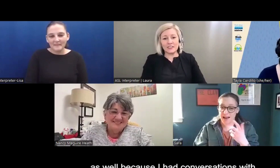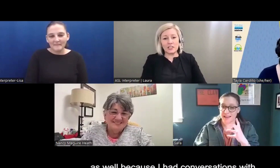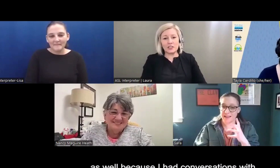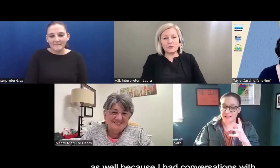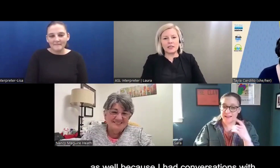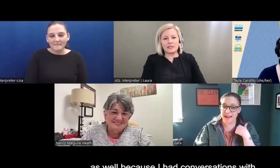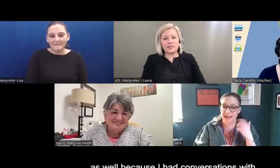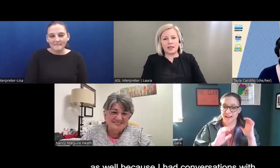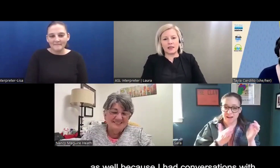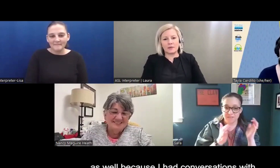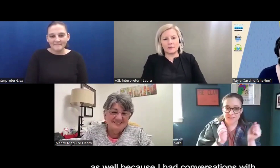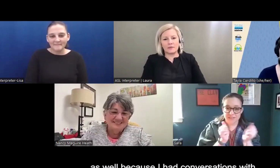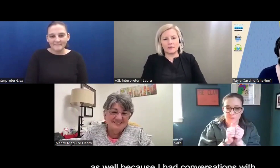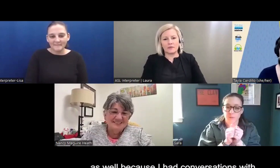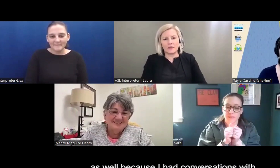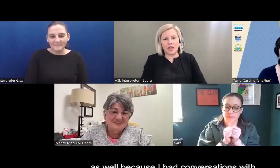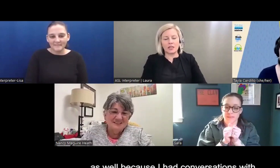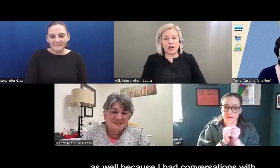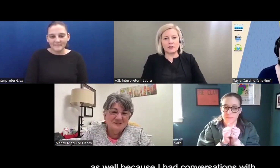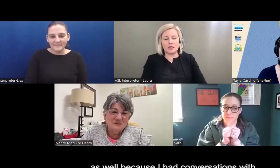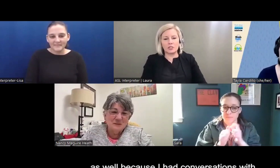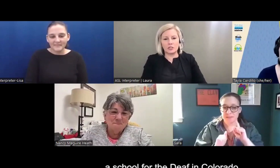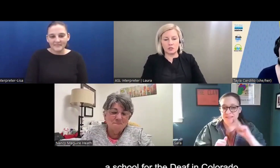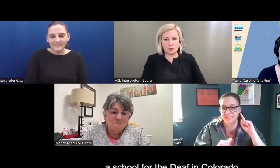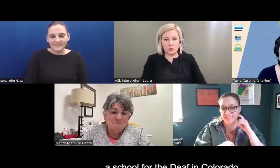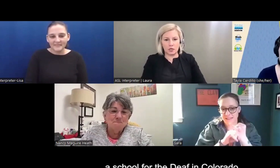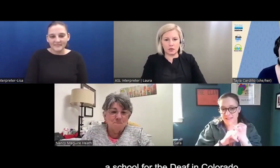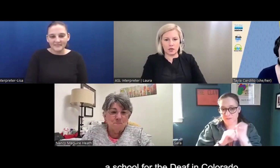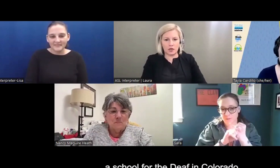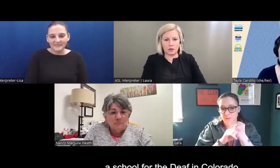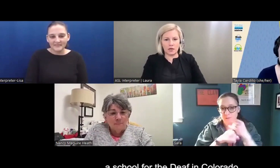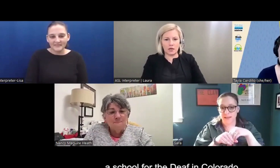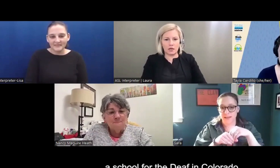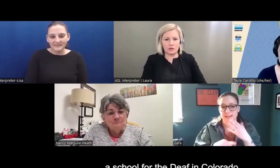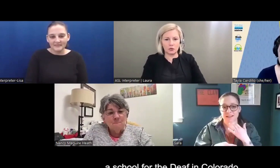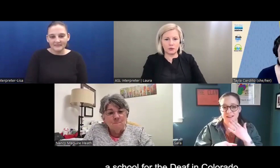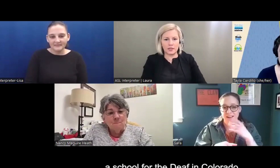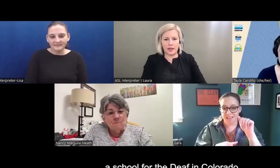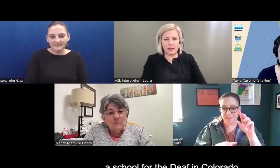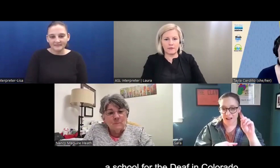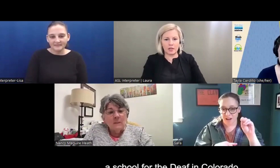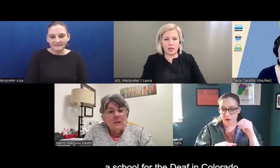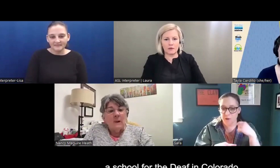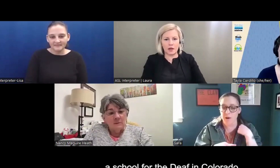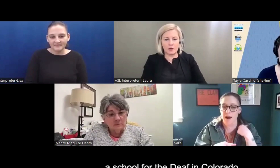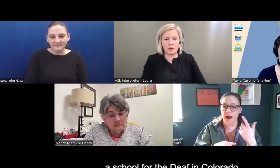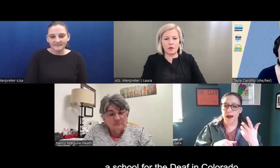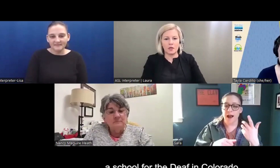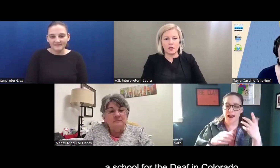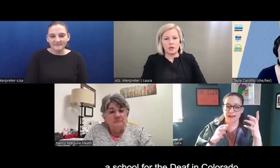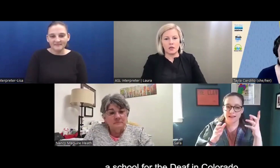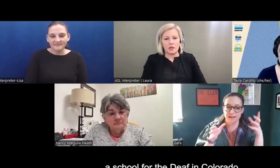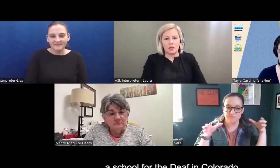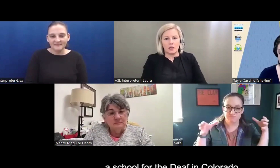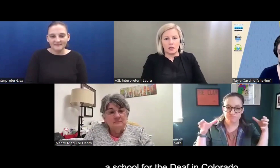It's funny too, because, um, I had conversations with, um, uh, school for the deaf in Colorado.